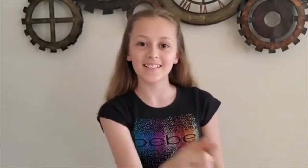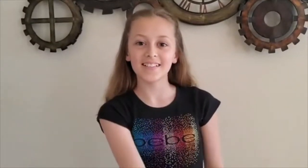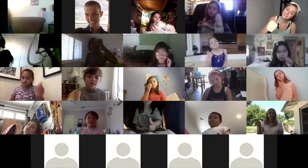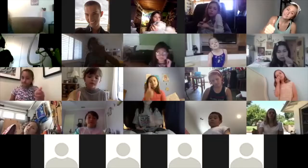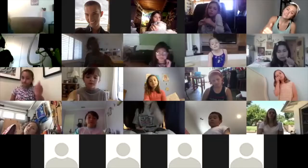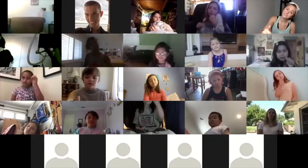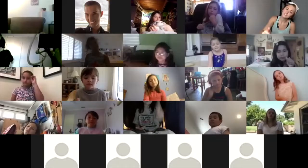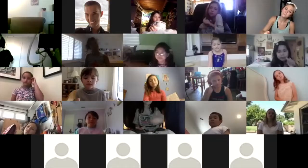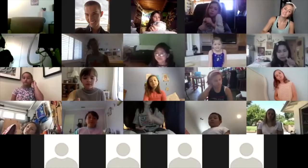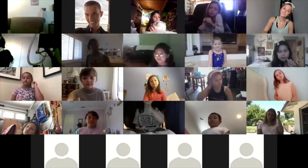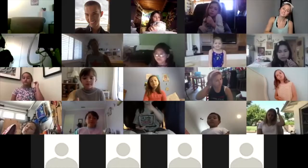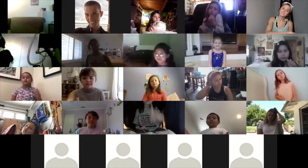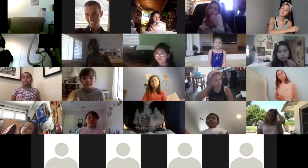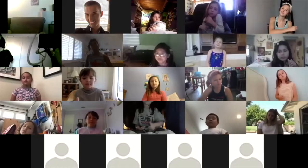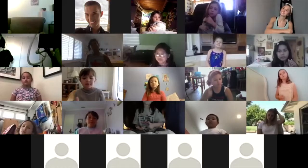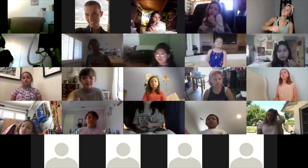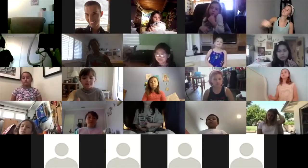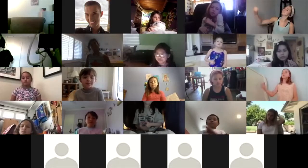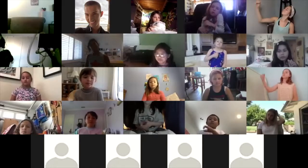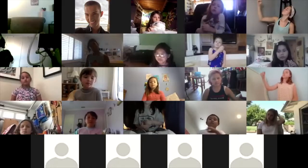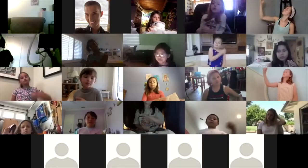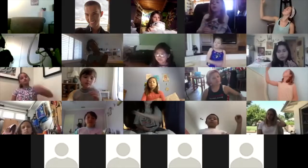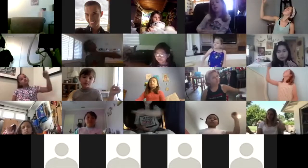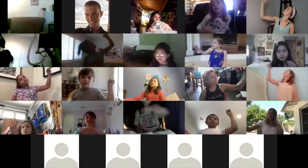Tomorrow There'll be sun